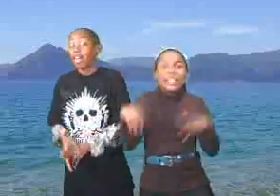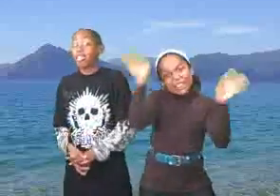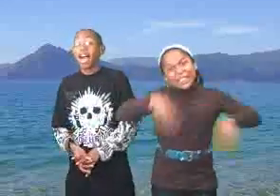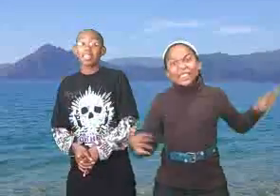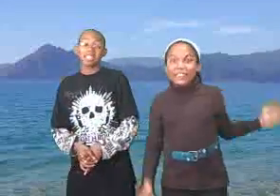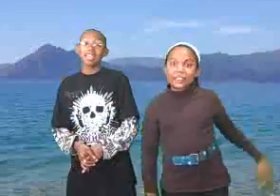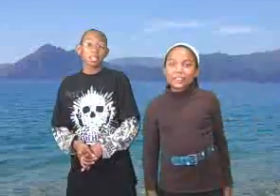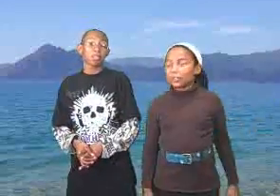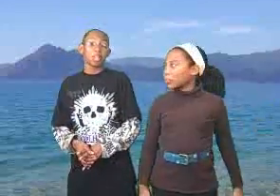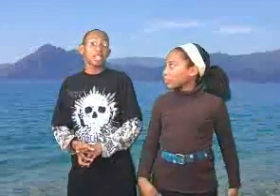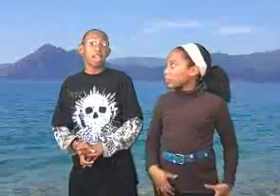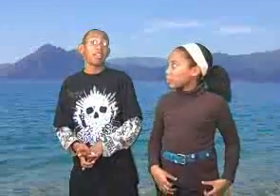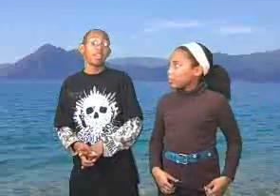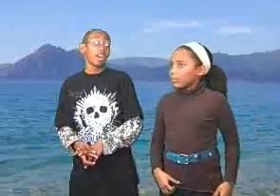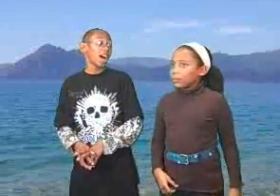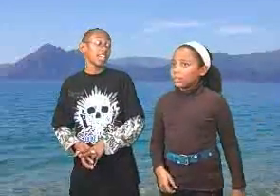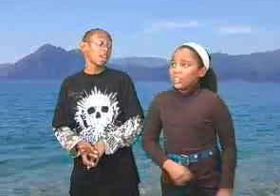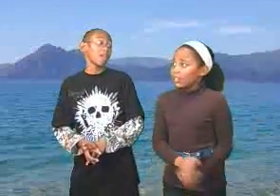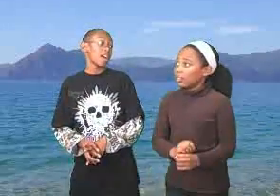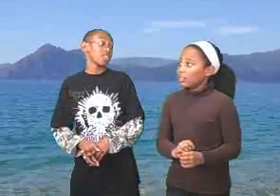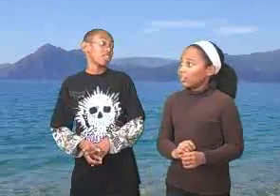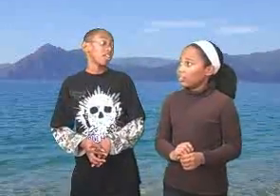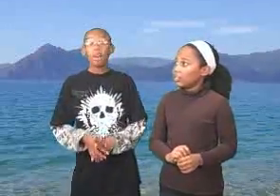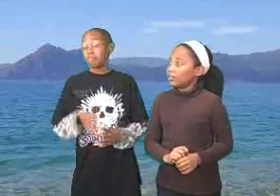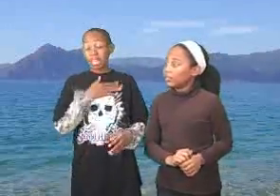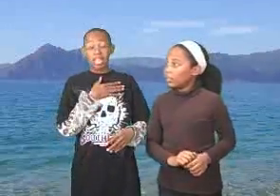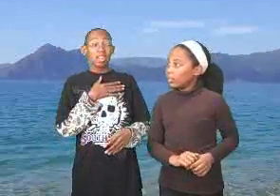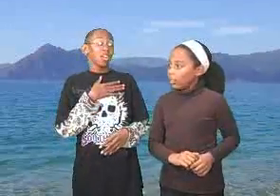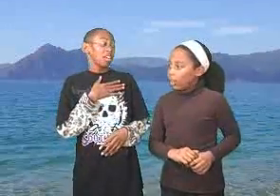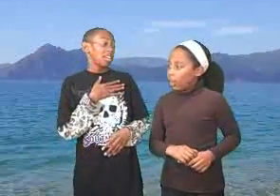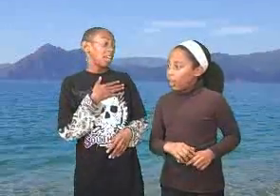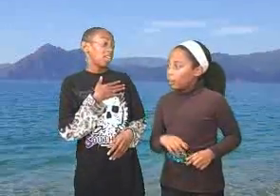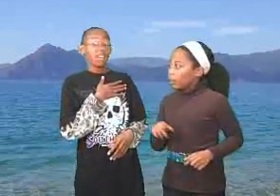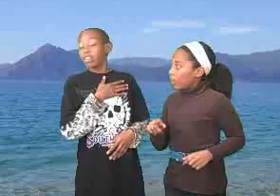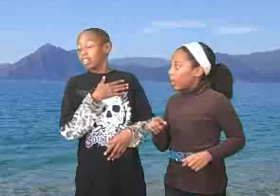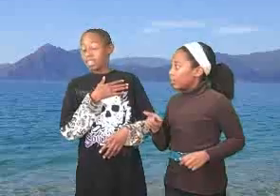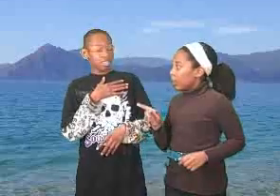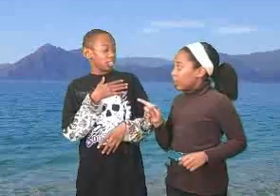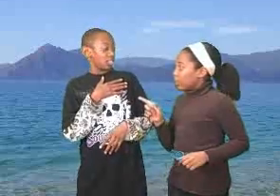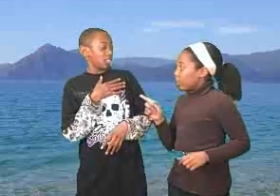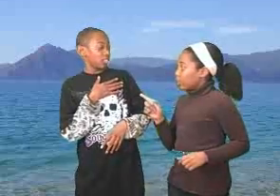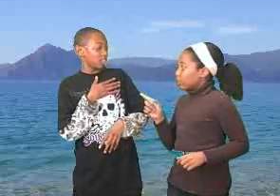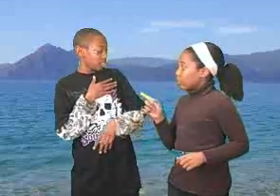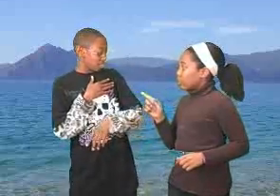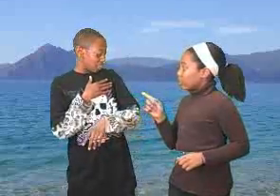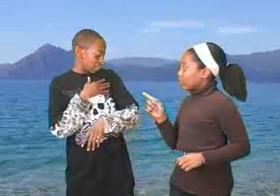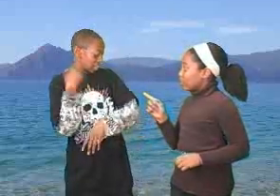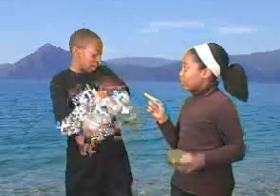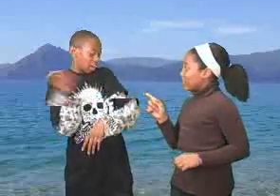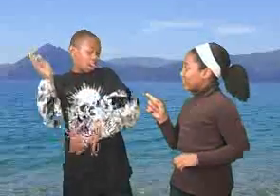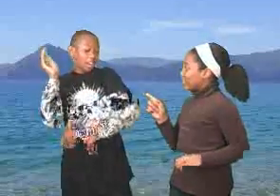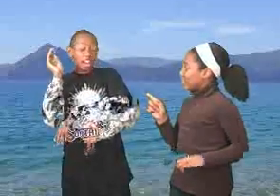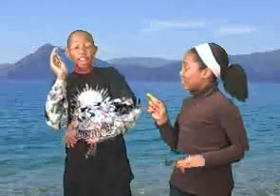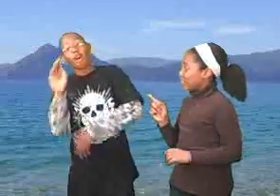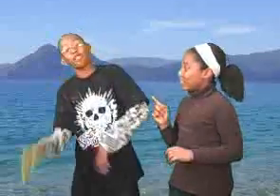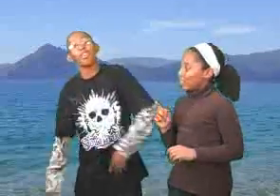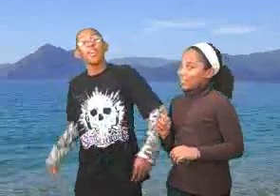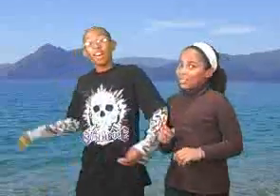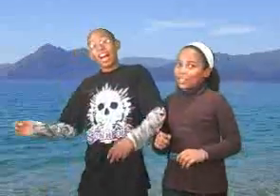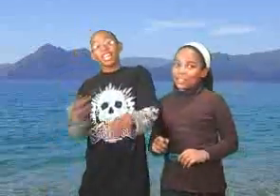That is pretty scary. I can't imagine me... Oh, I gotta help. Well, I